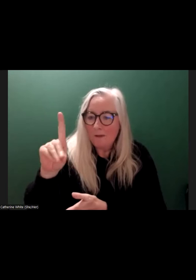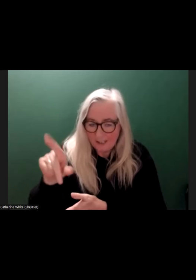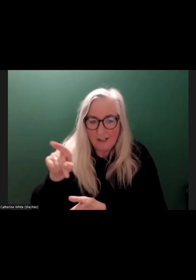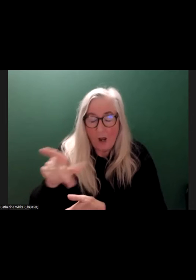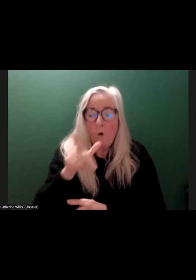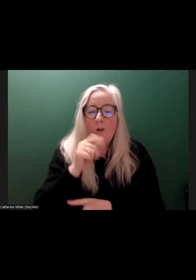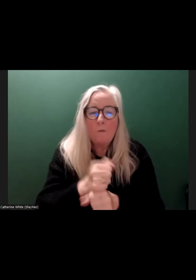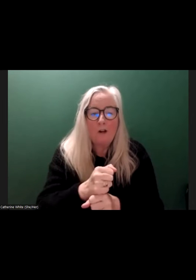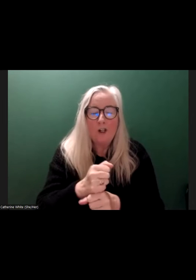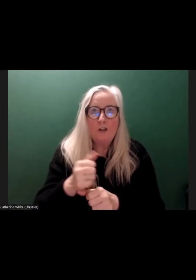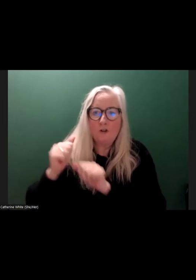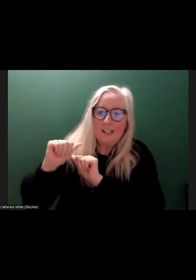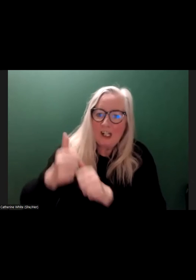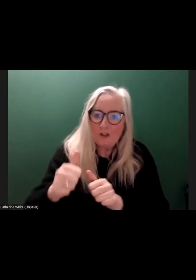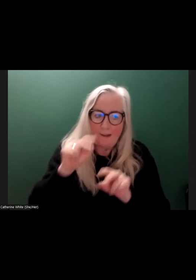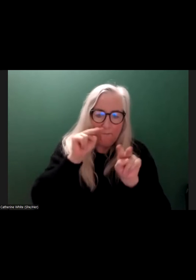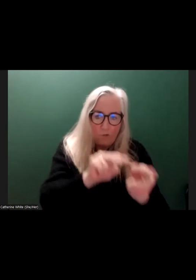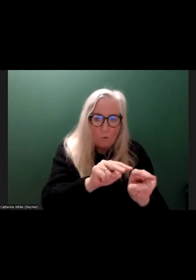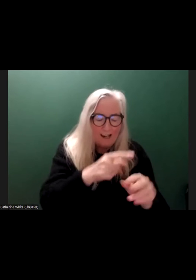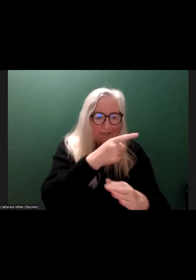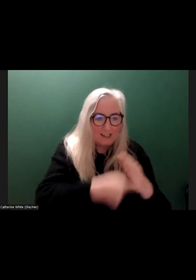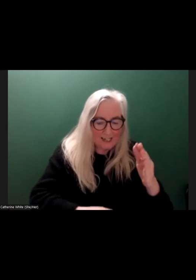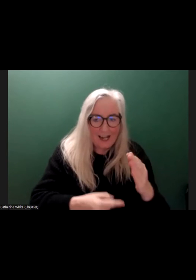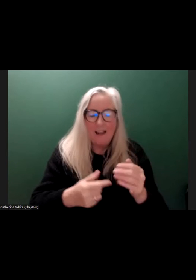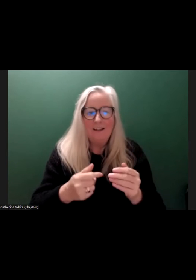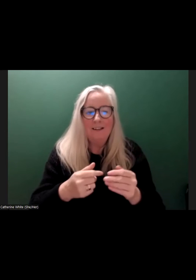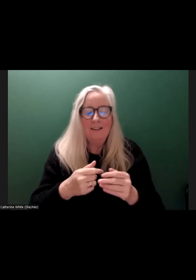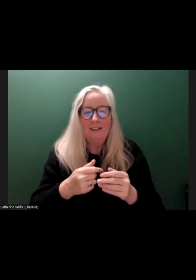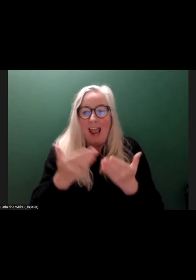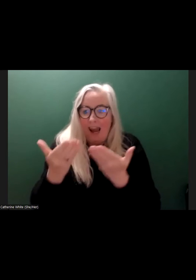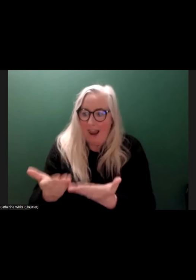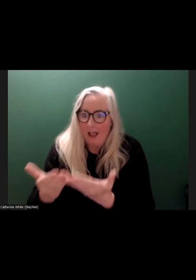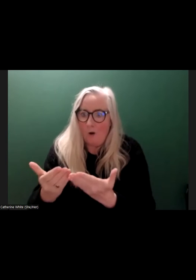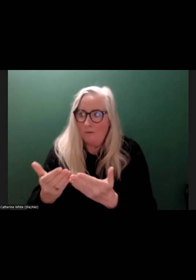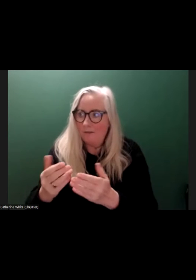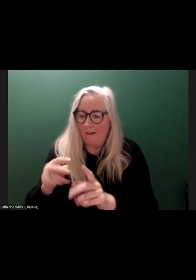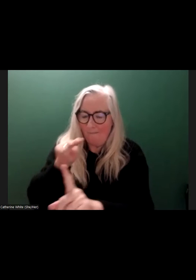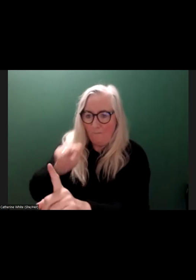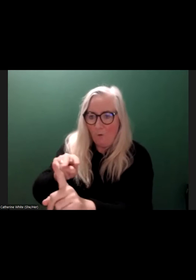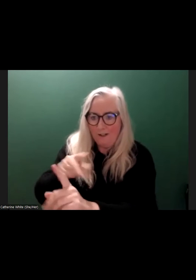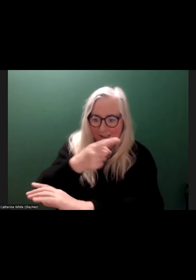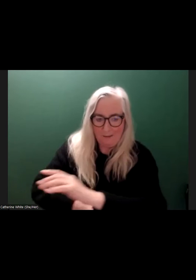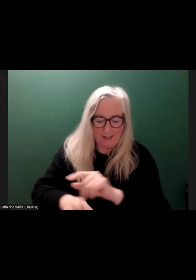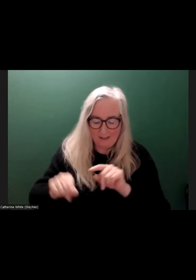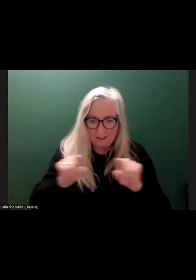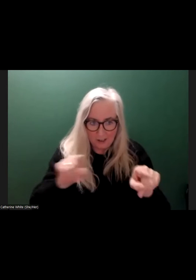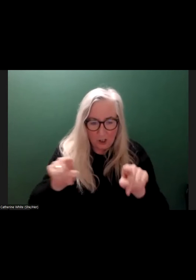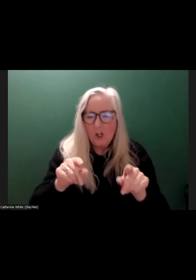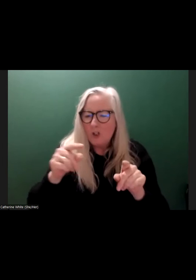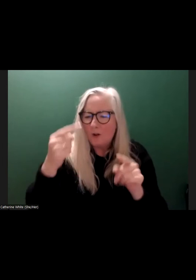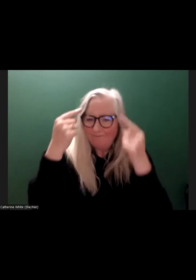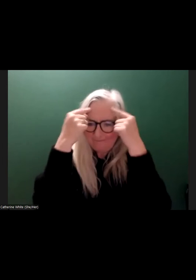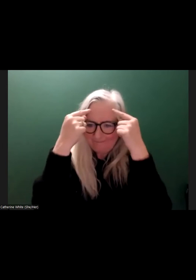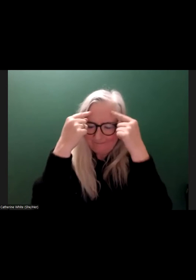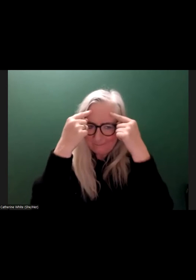the traditional view of disability and the modern view of disability or the contemporary view of disability. So getting our head around this,